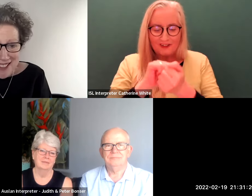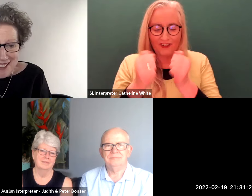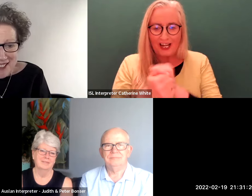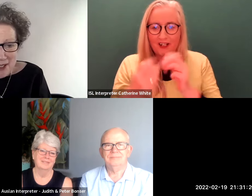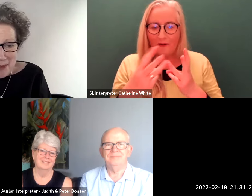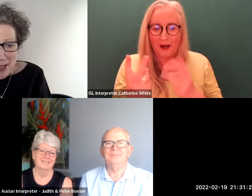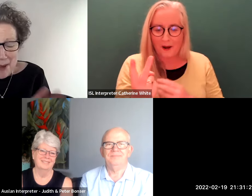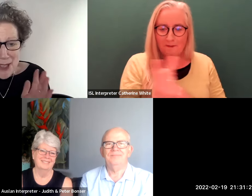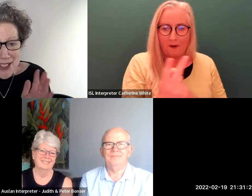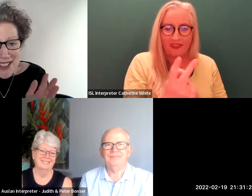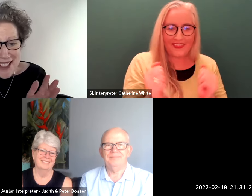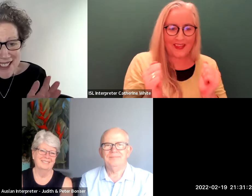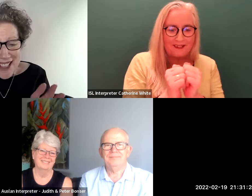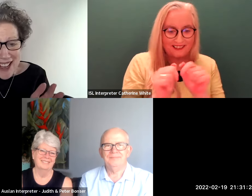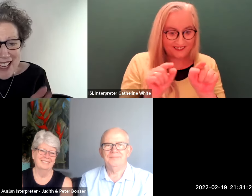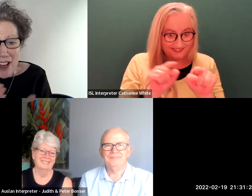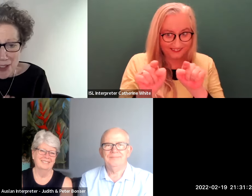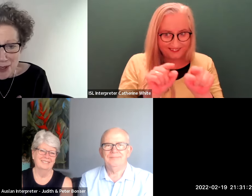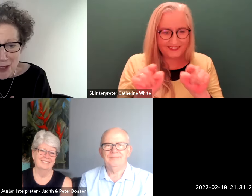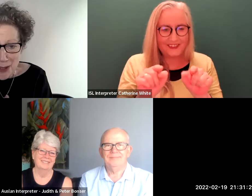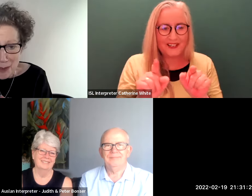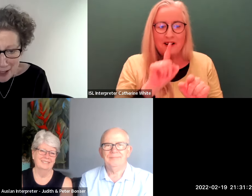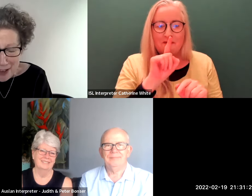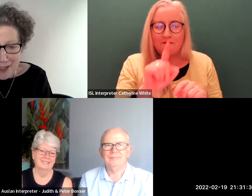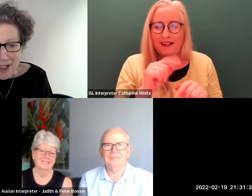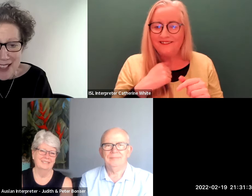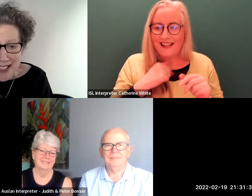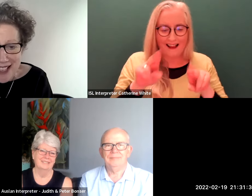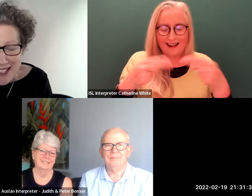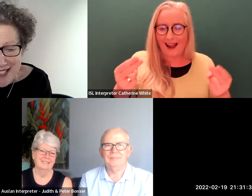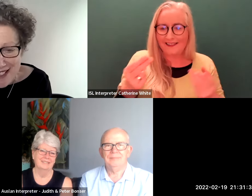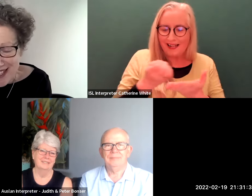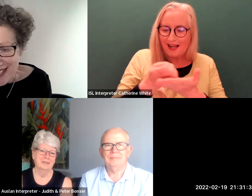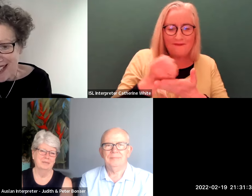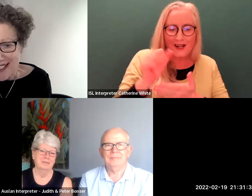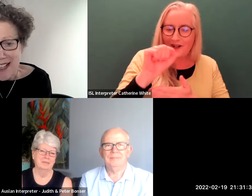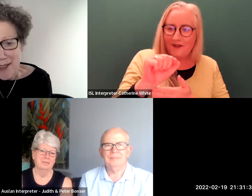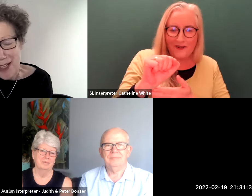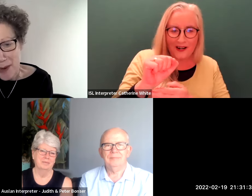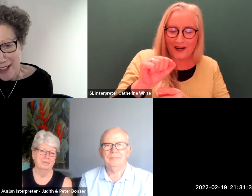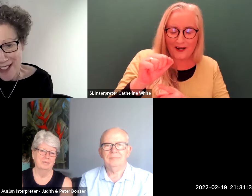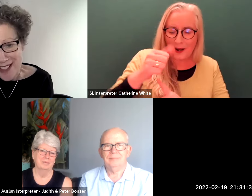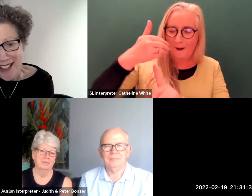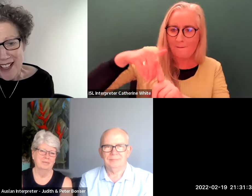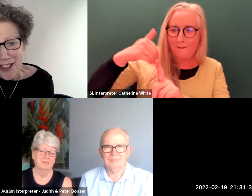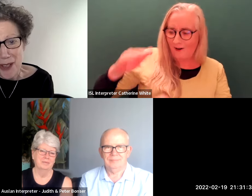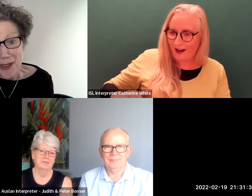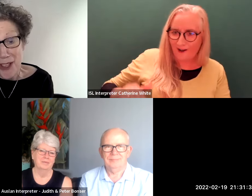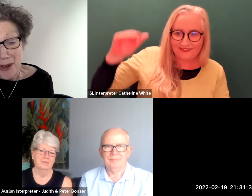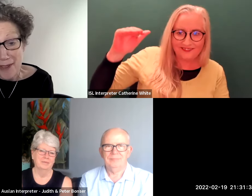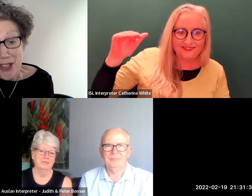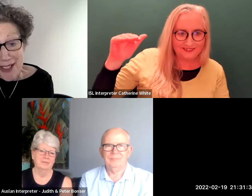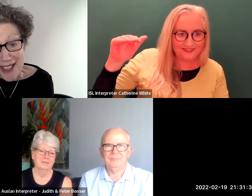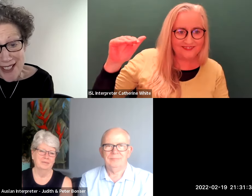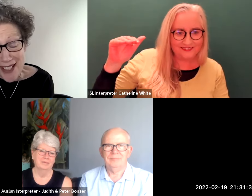but i can't do your background the the extensive experience that you